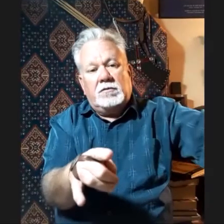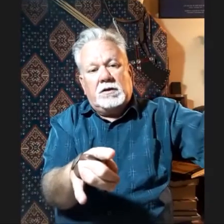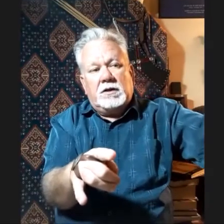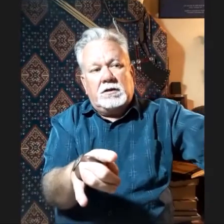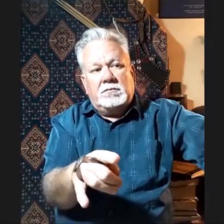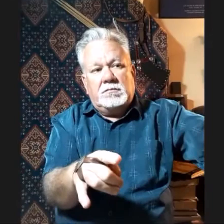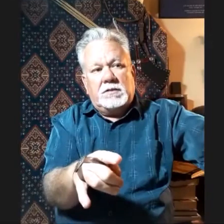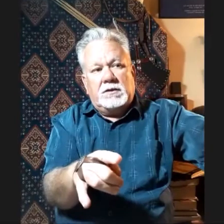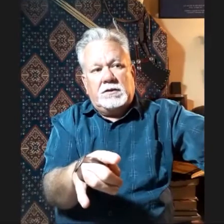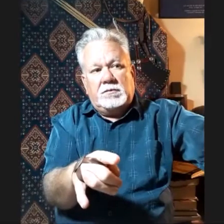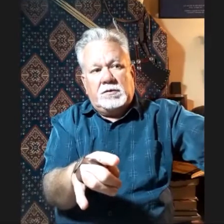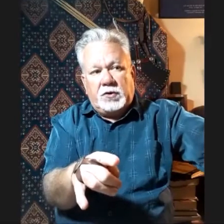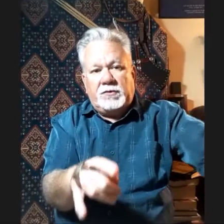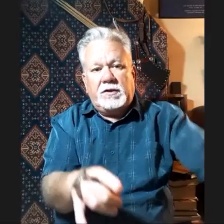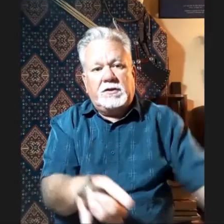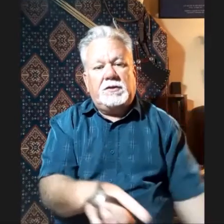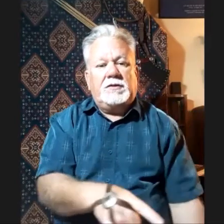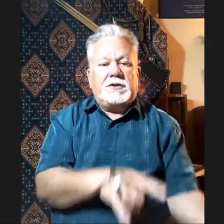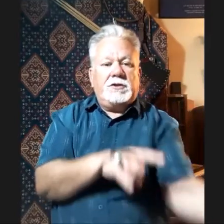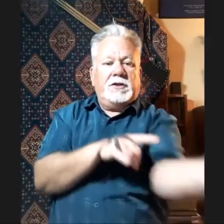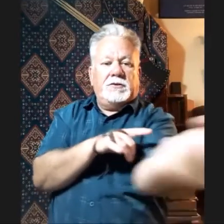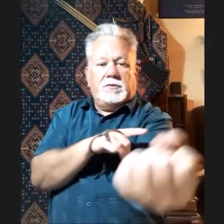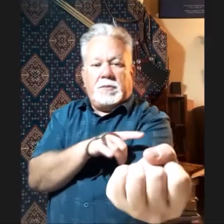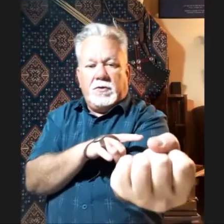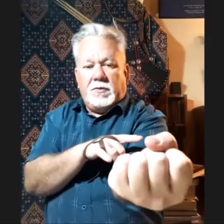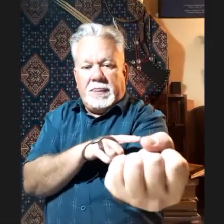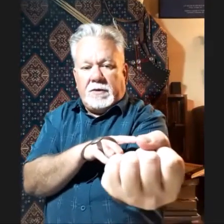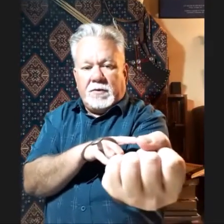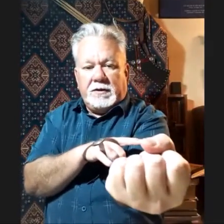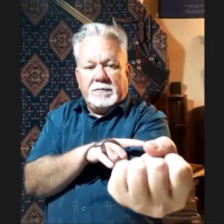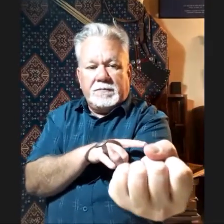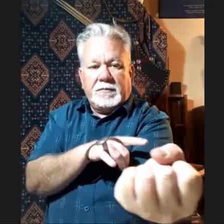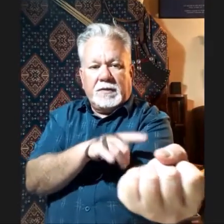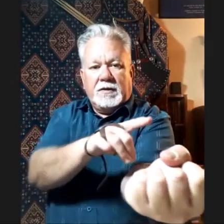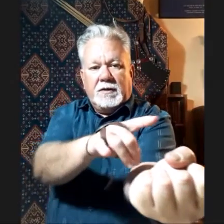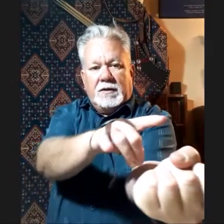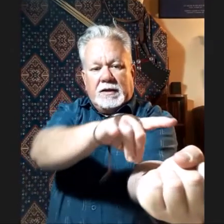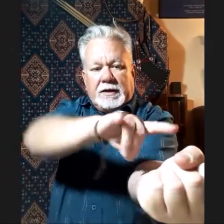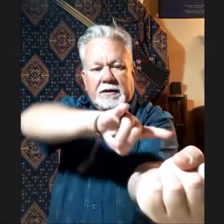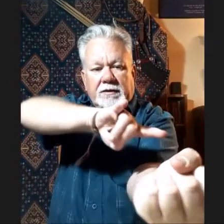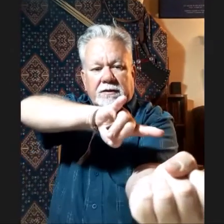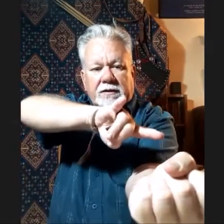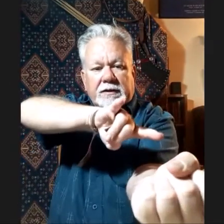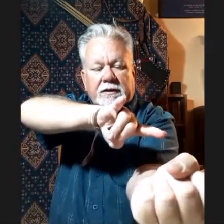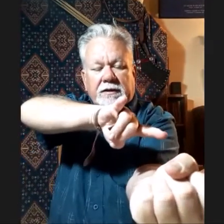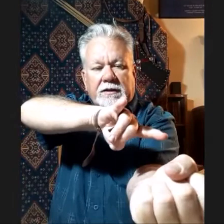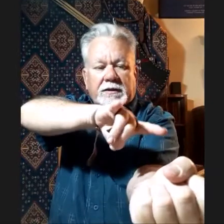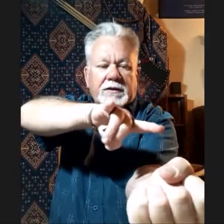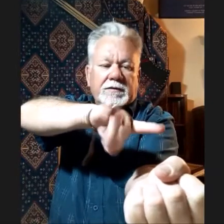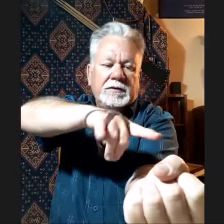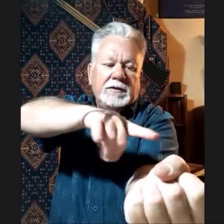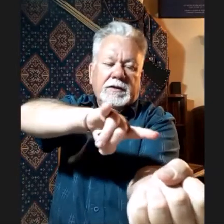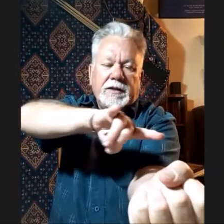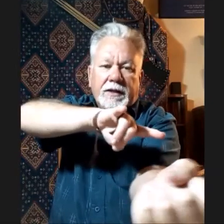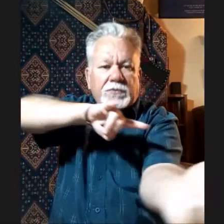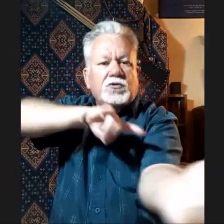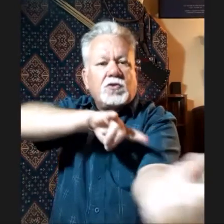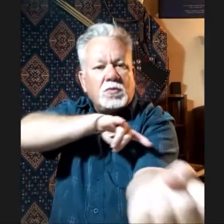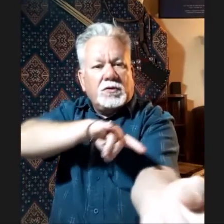Now, the person that did this actually held his bow that way, and his drawer was